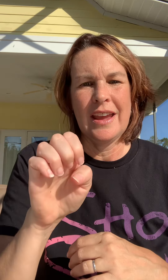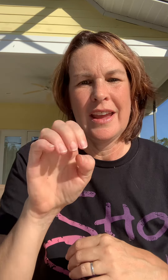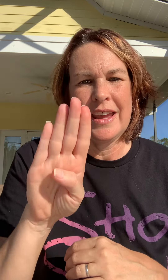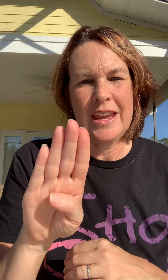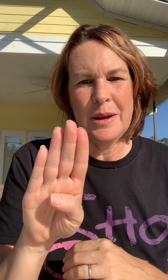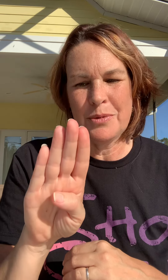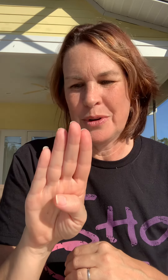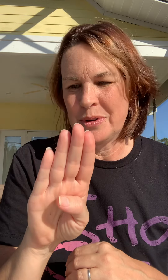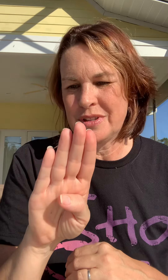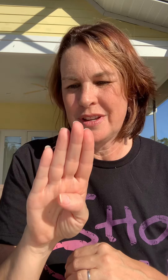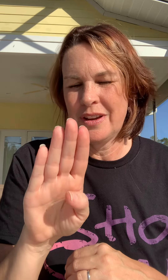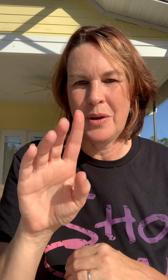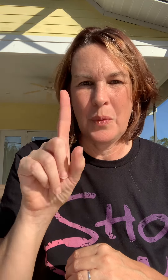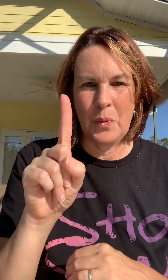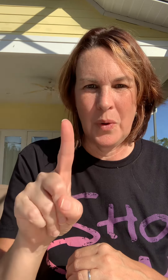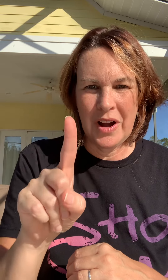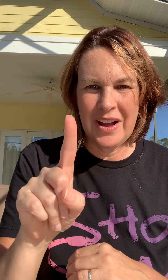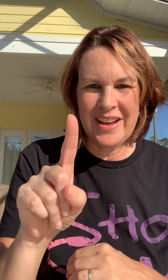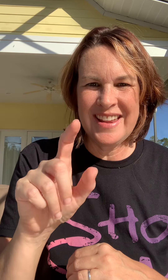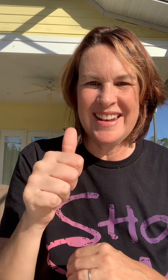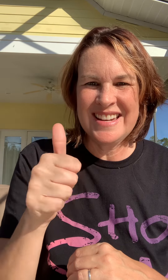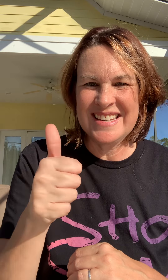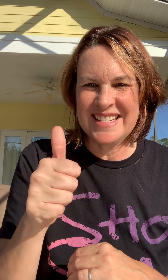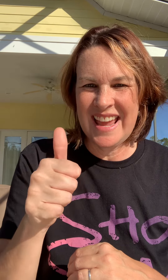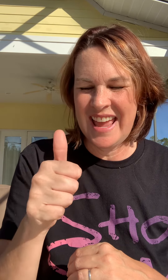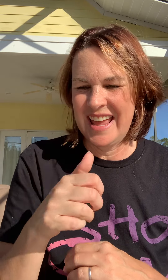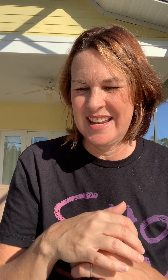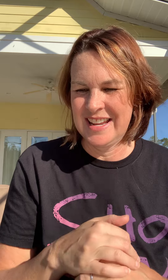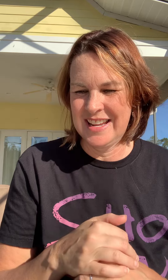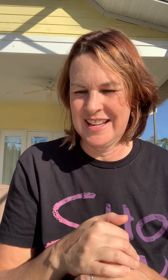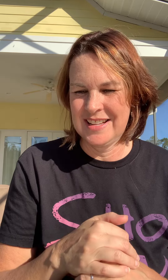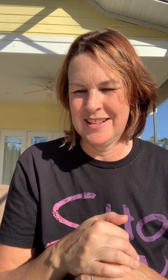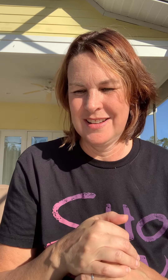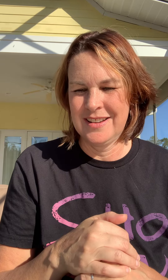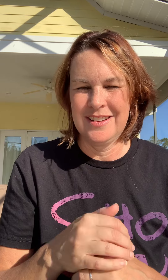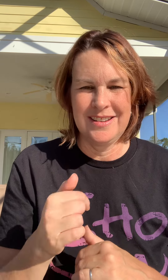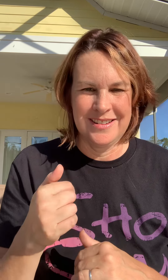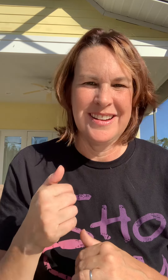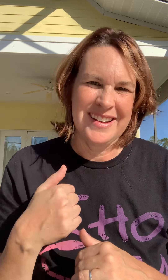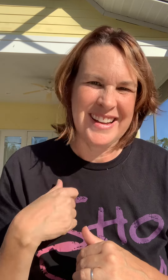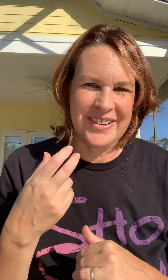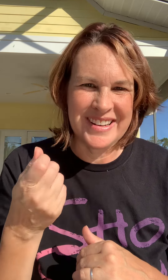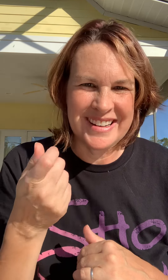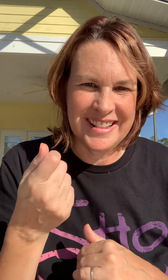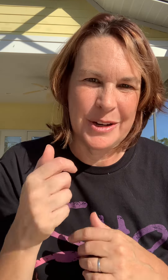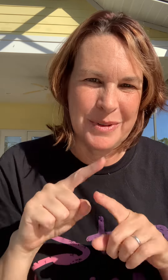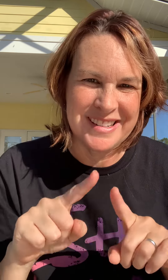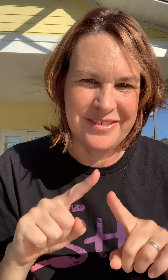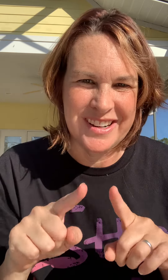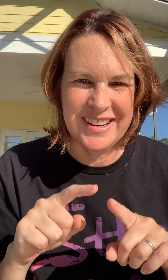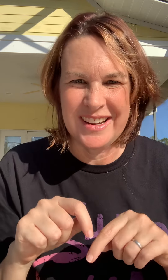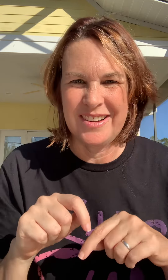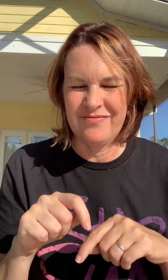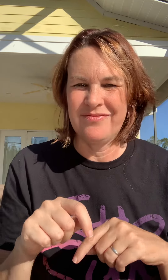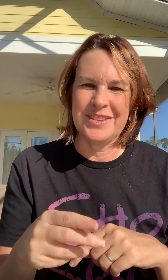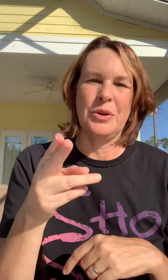Hebrews, 1-10. I know, I did a little bit different, didn't I? So,